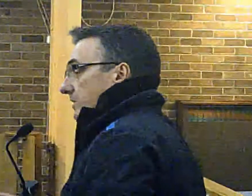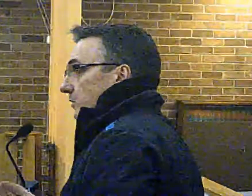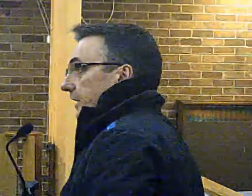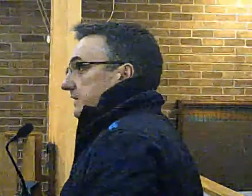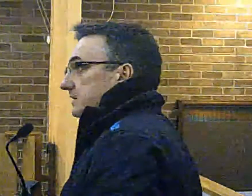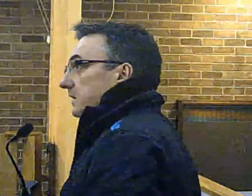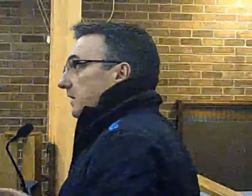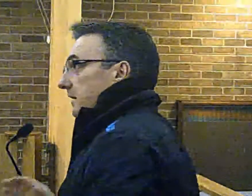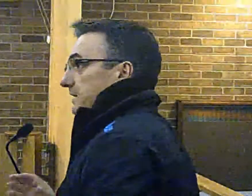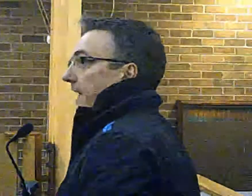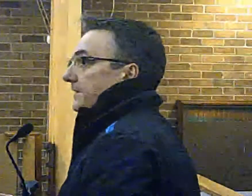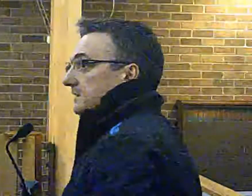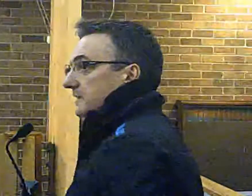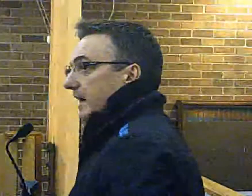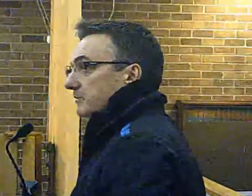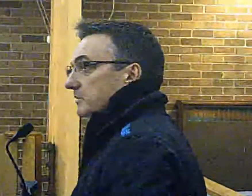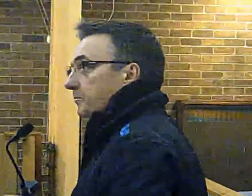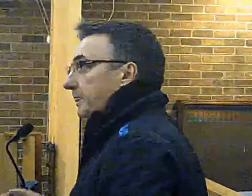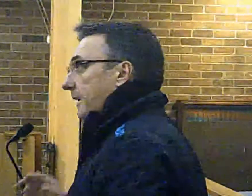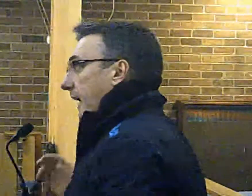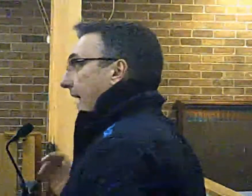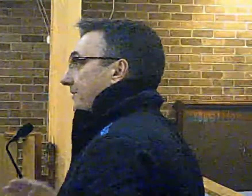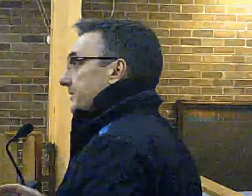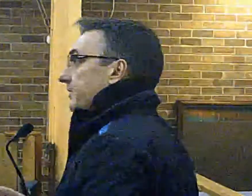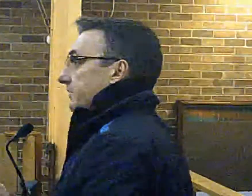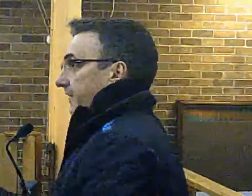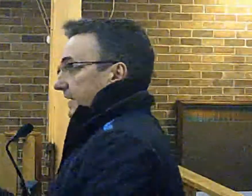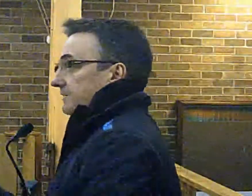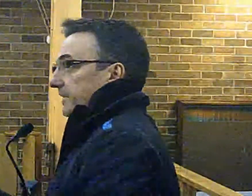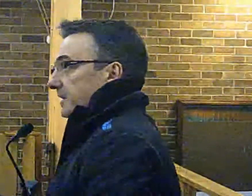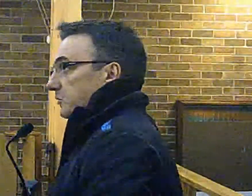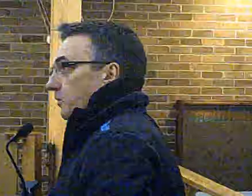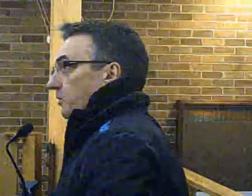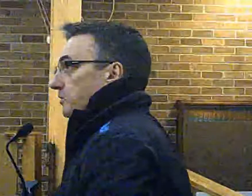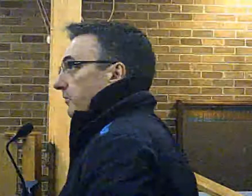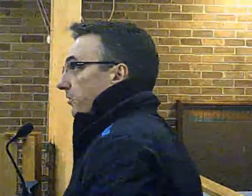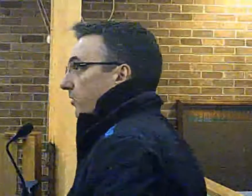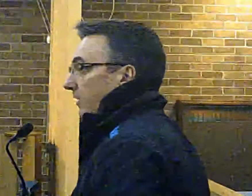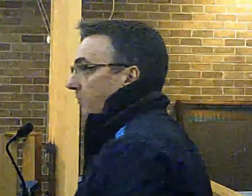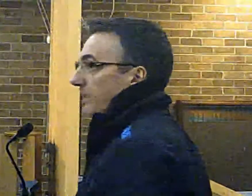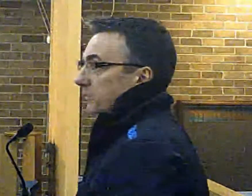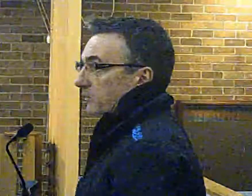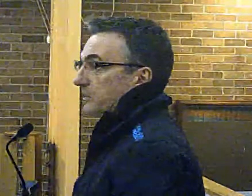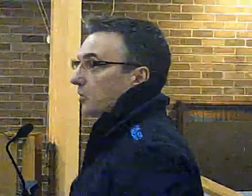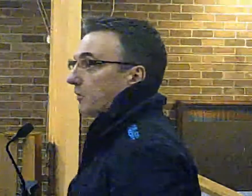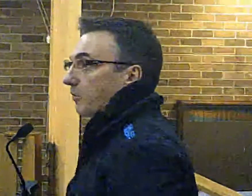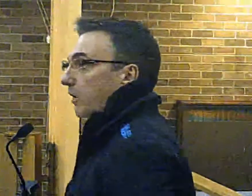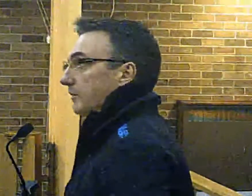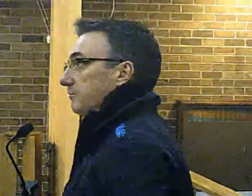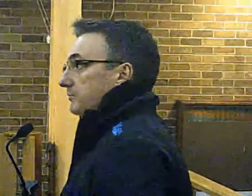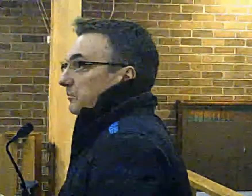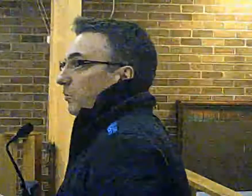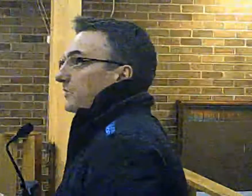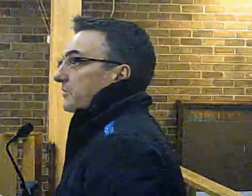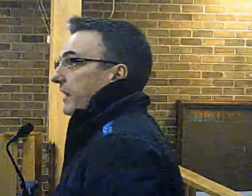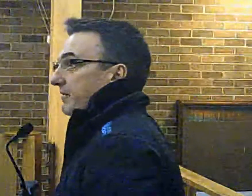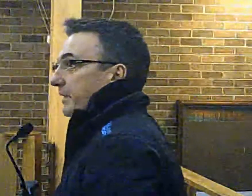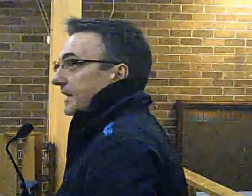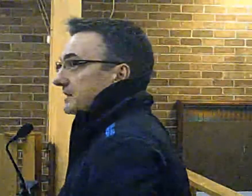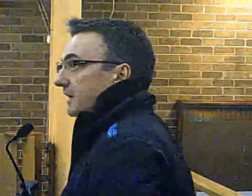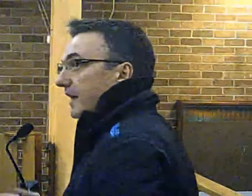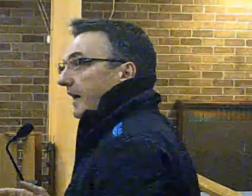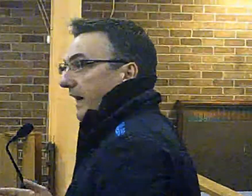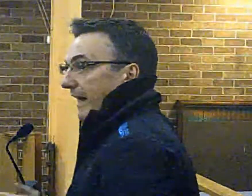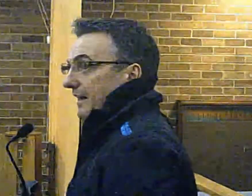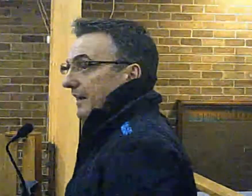The issue is, the attendance times, and the facts and figures that were posted before, when we talk about one to five